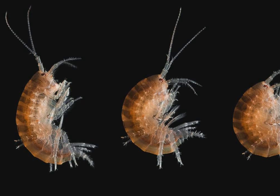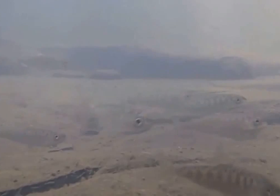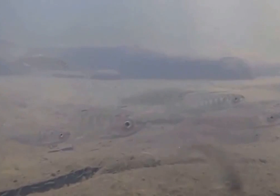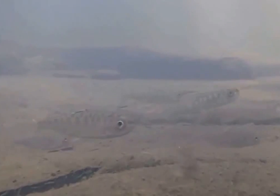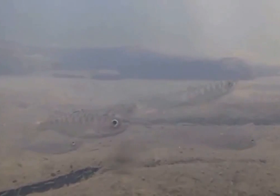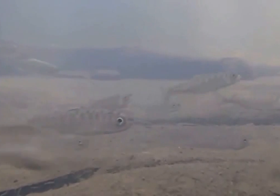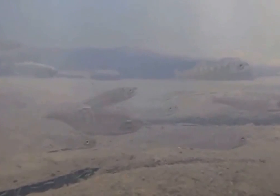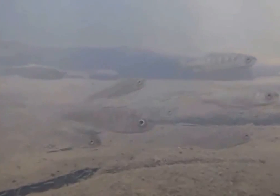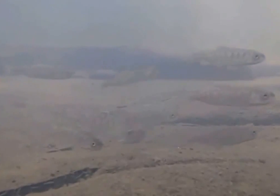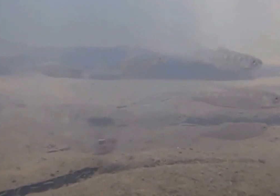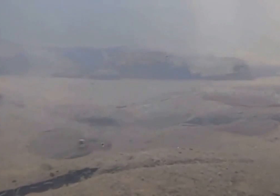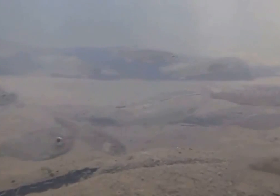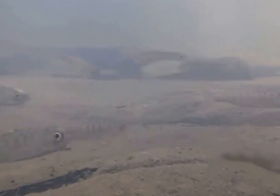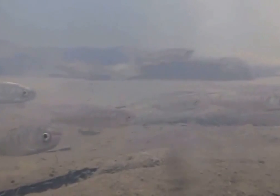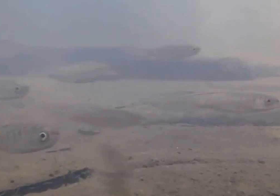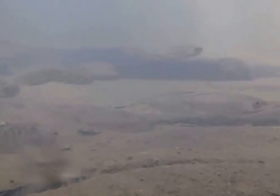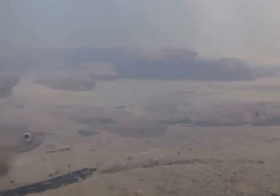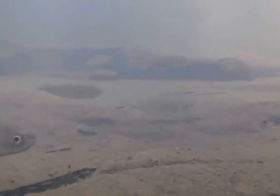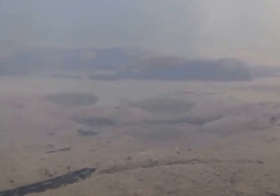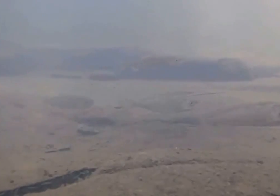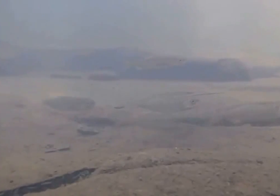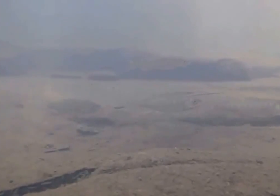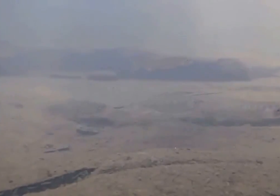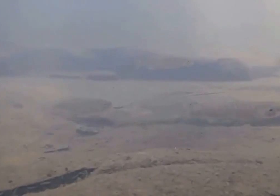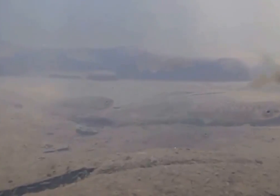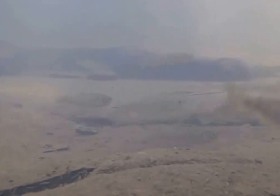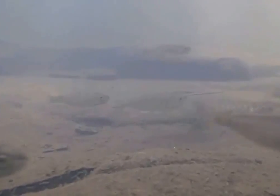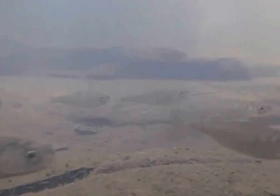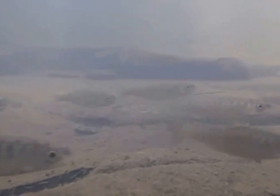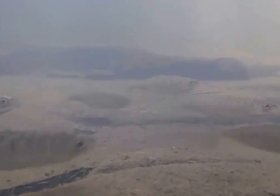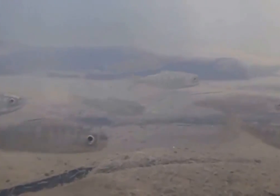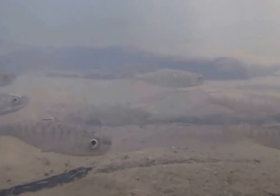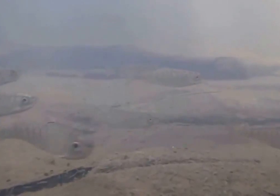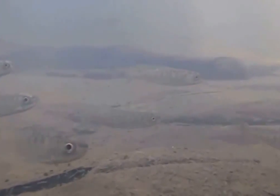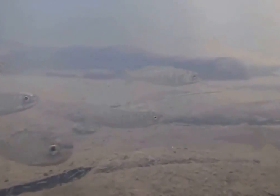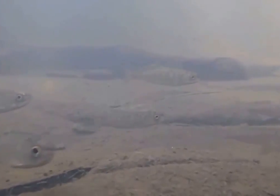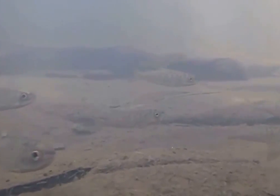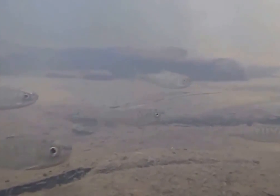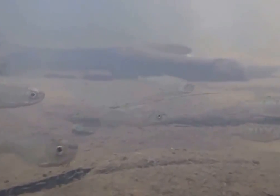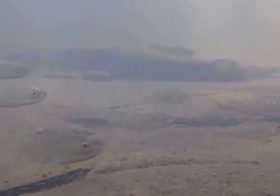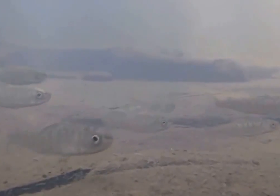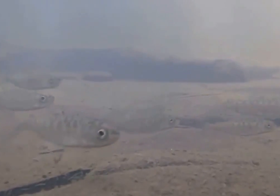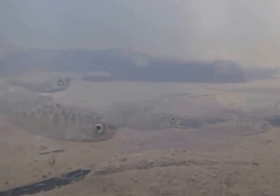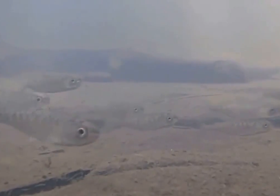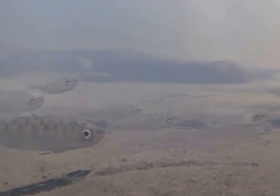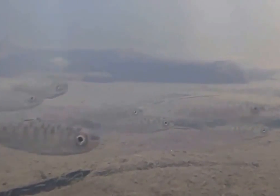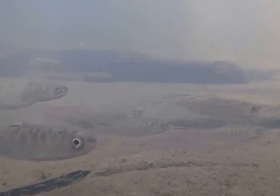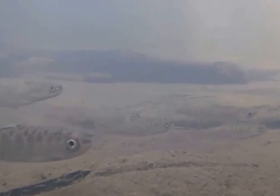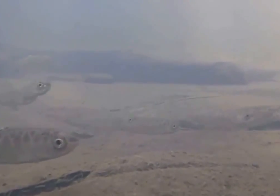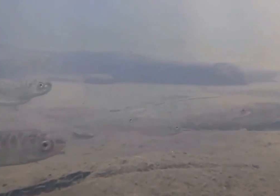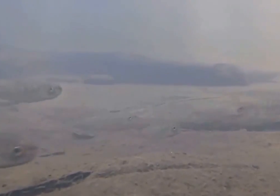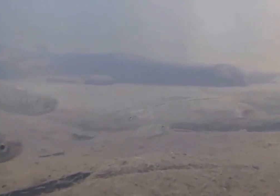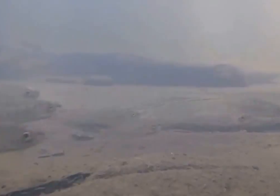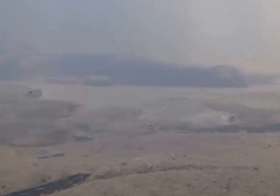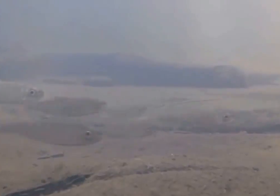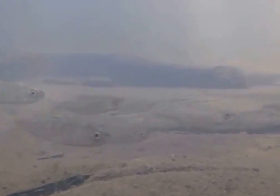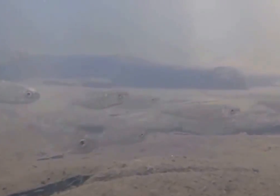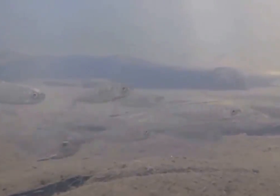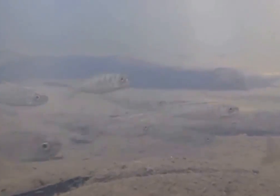And, you may find this shocking, but nonetheless, these fry actually will eat